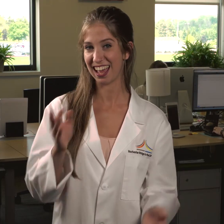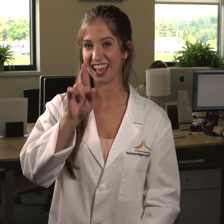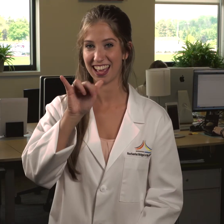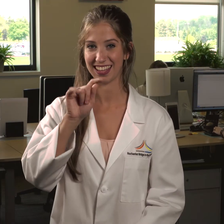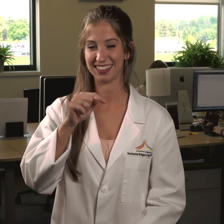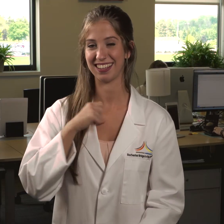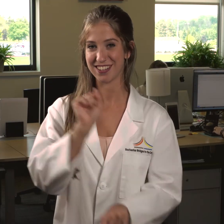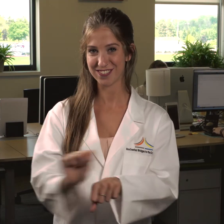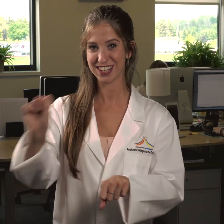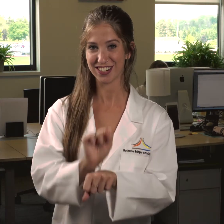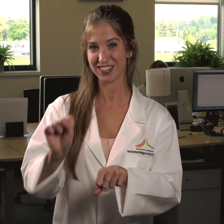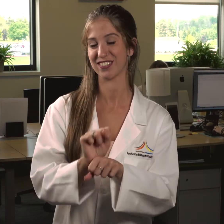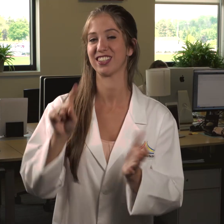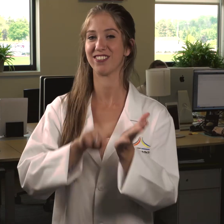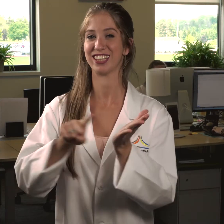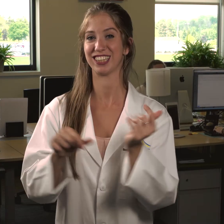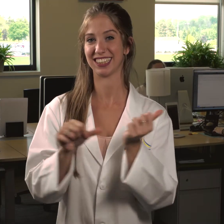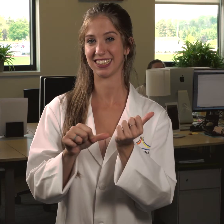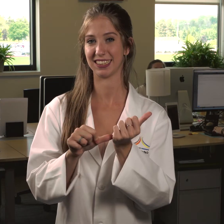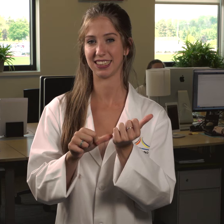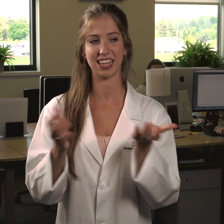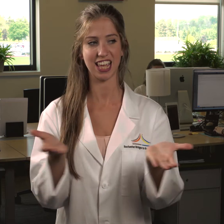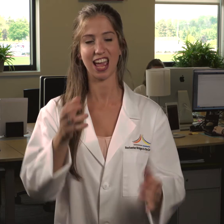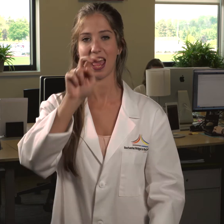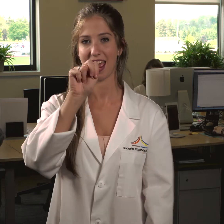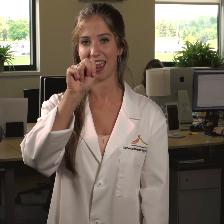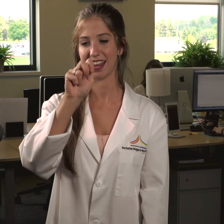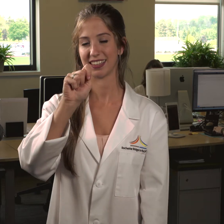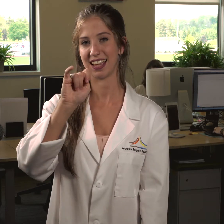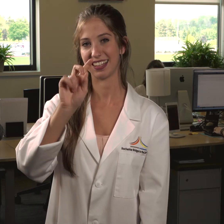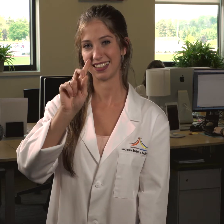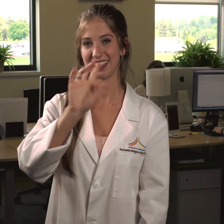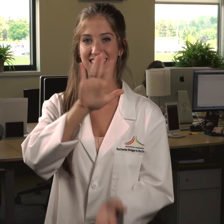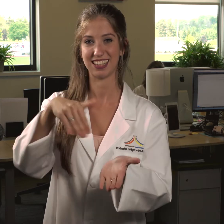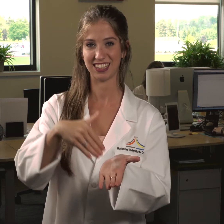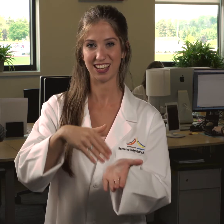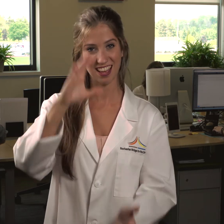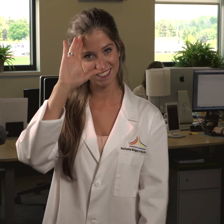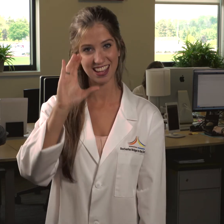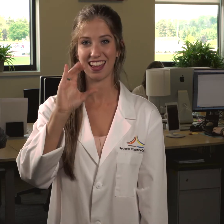During my time at RIT, I worked as a research assistant in the NTID Center for Cognition and Language,